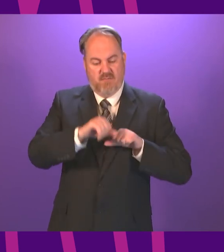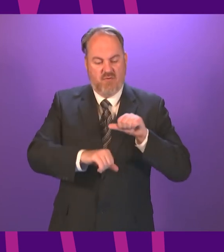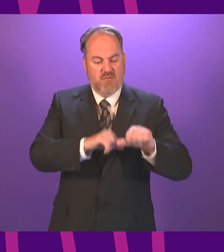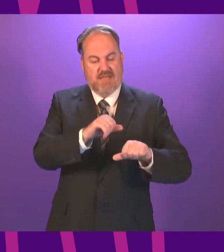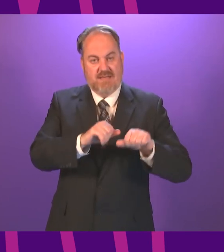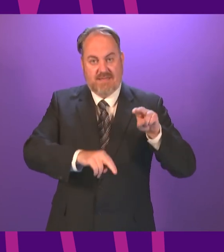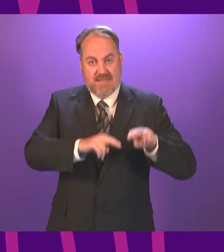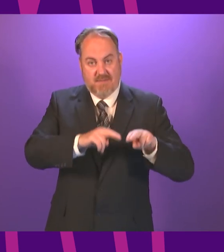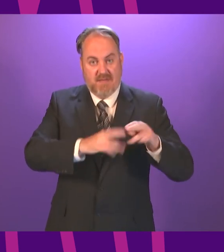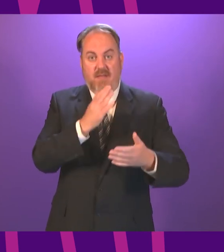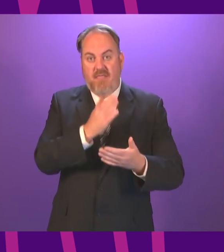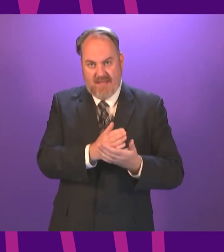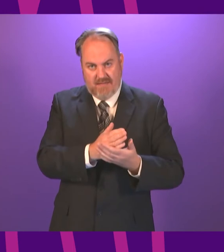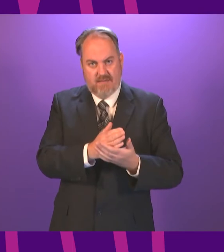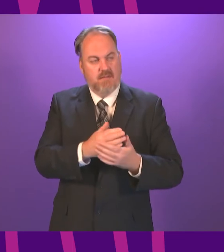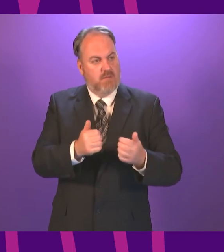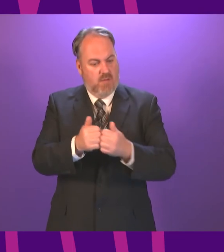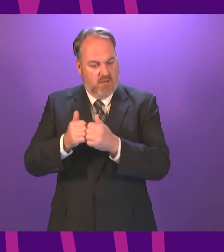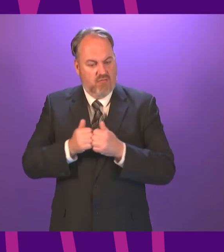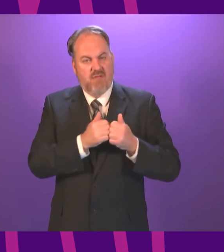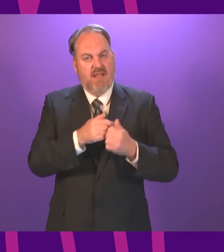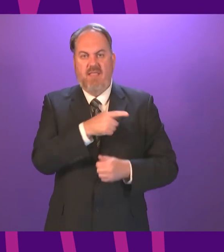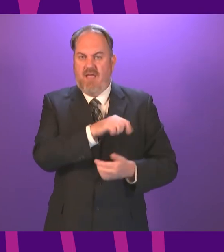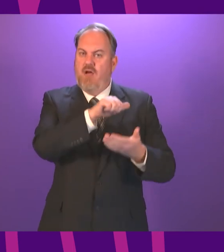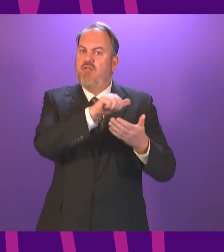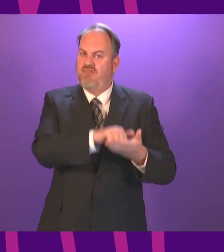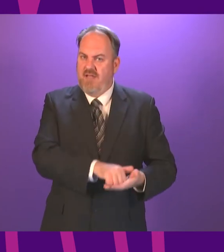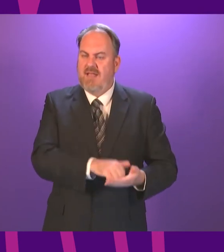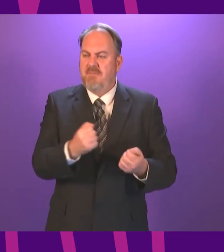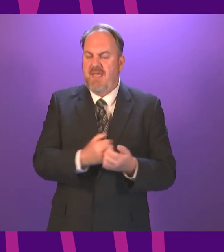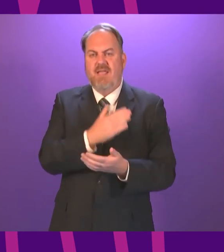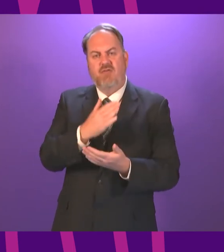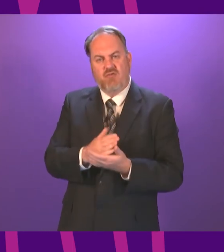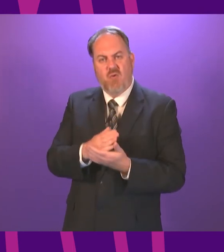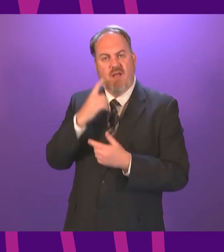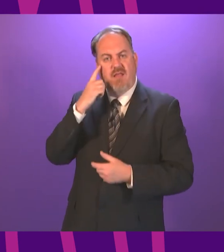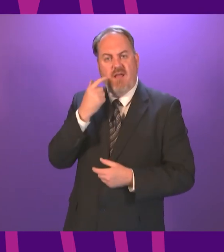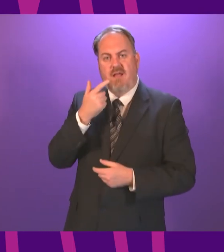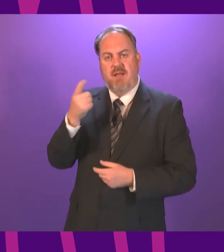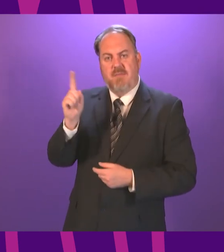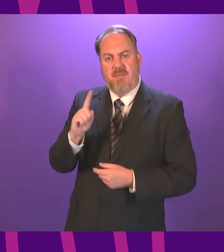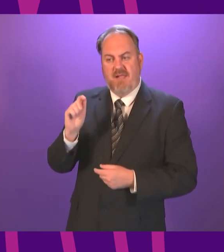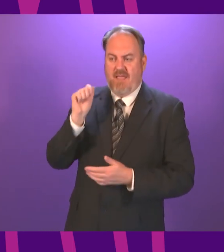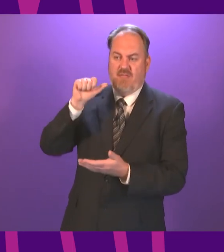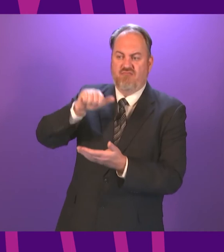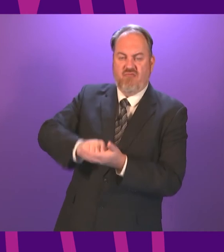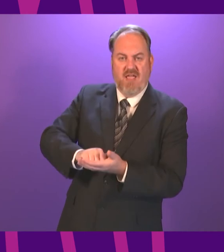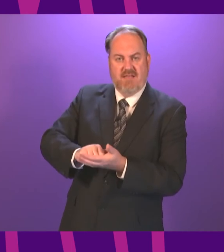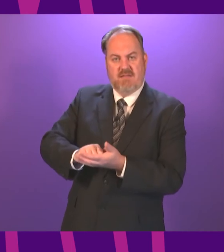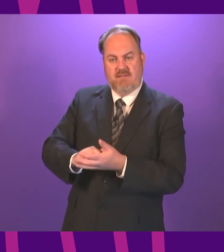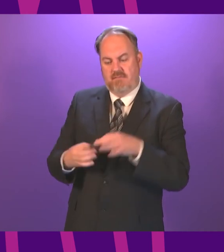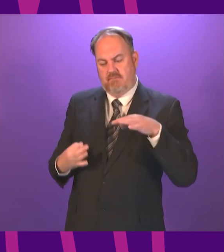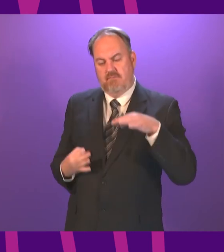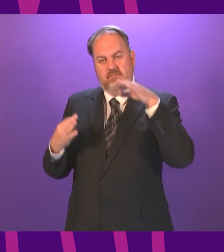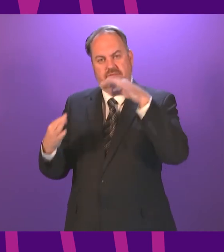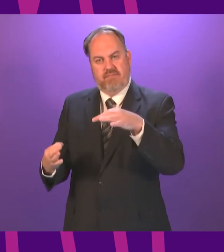is supported and that children and young people can get the right grades the first time. I have, of course, discussed